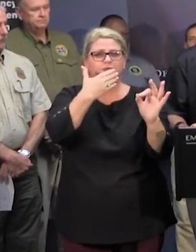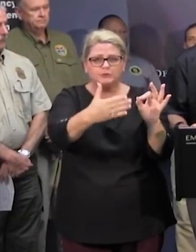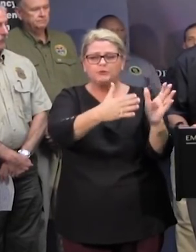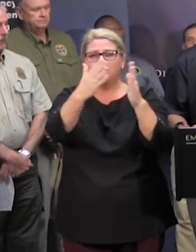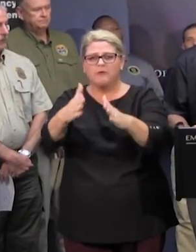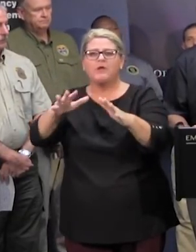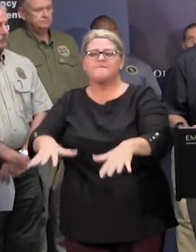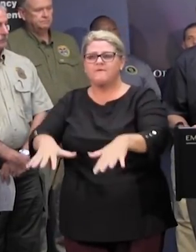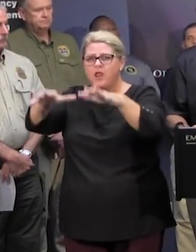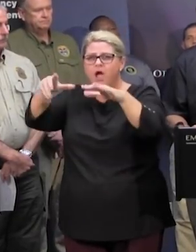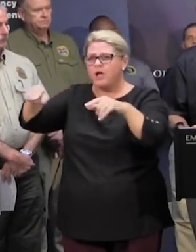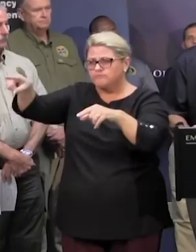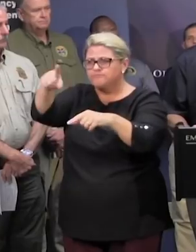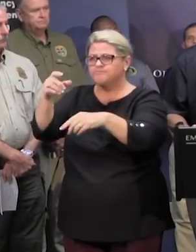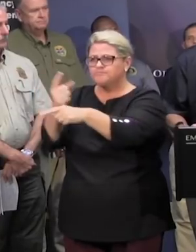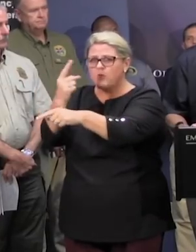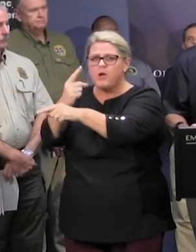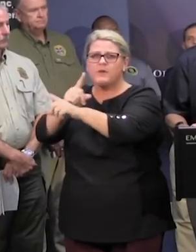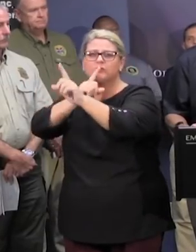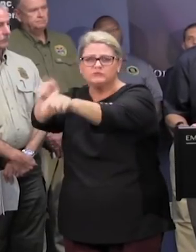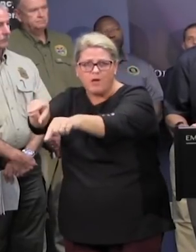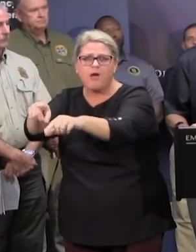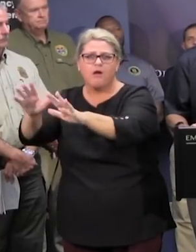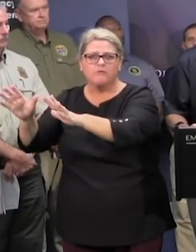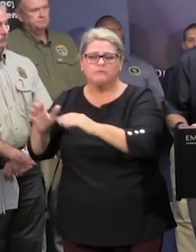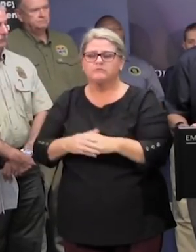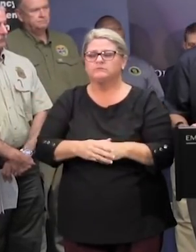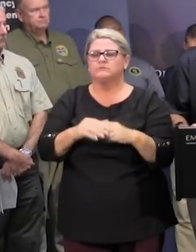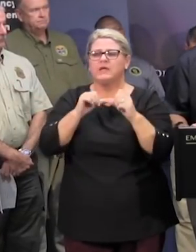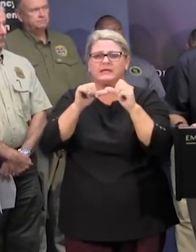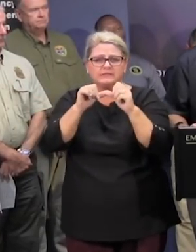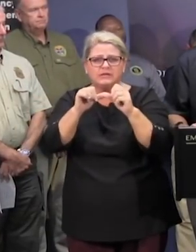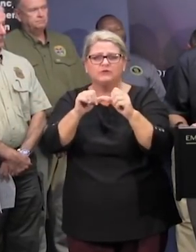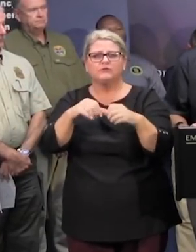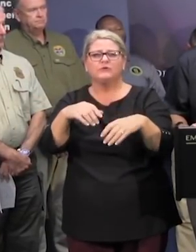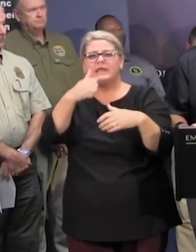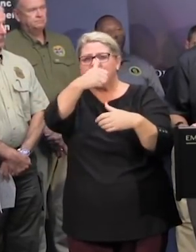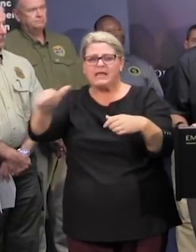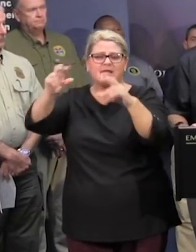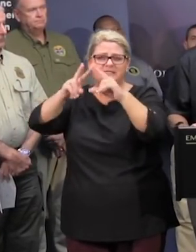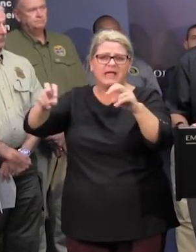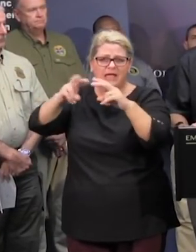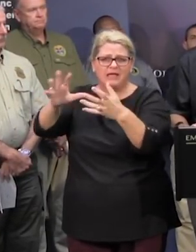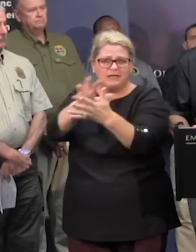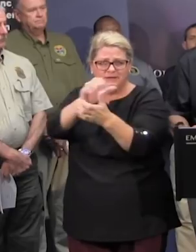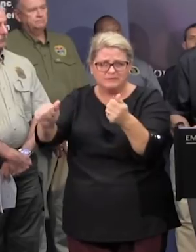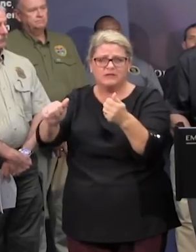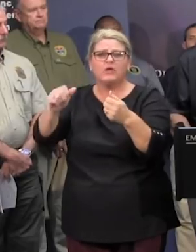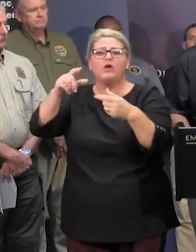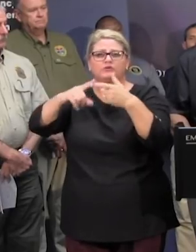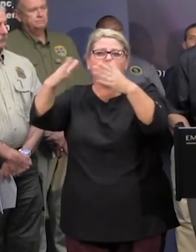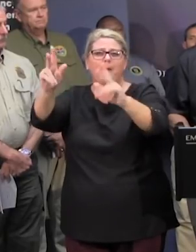the flood flood operations and then also continuing to do the initial damage assessment then the final re-entry